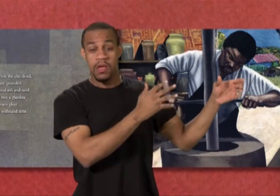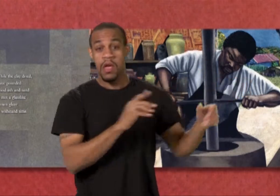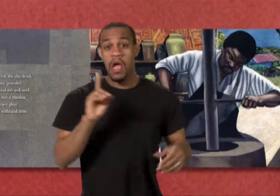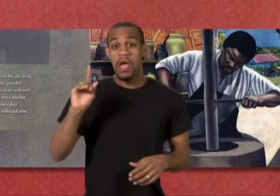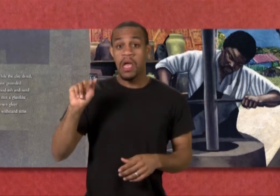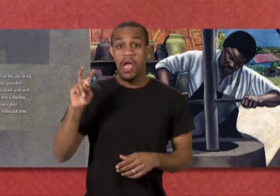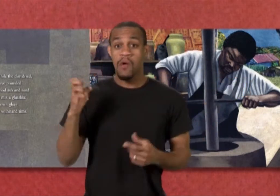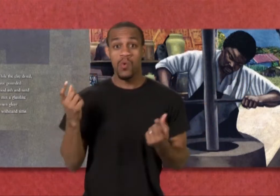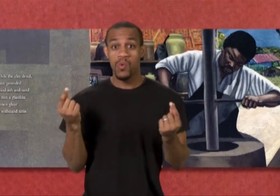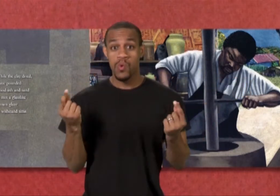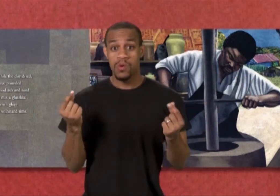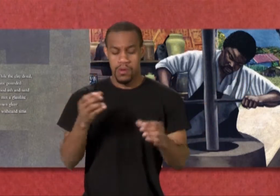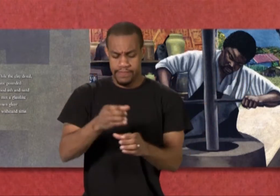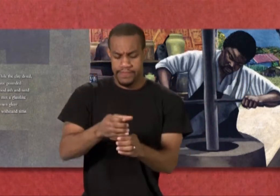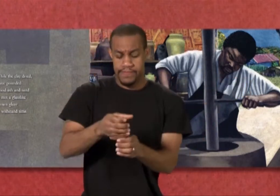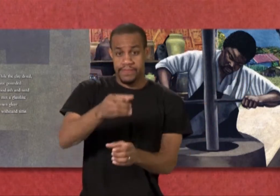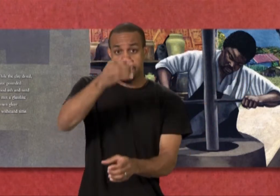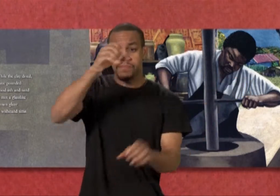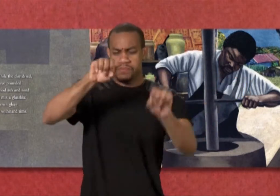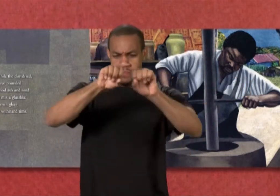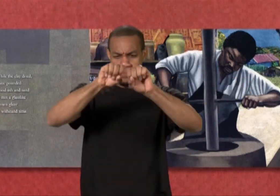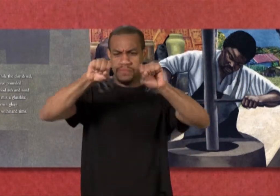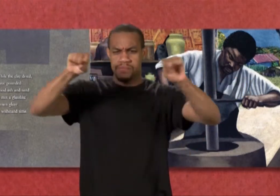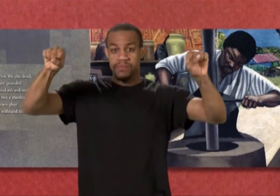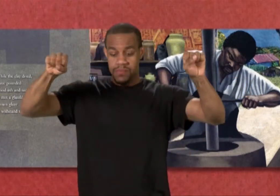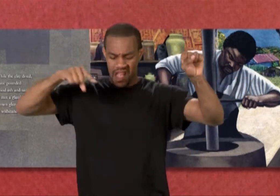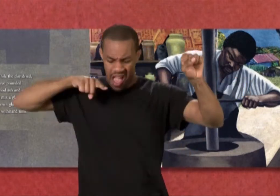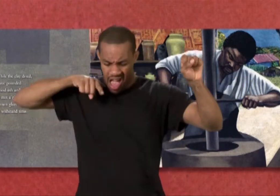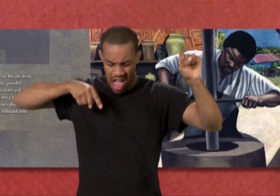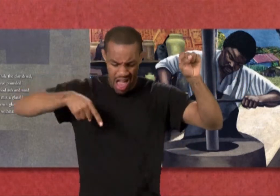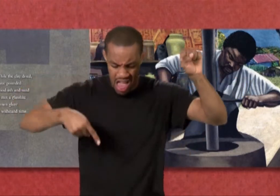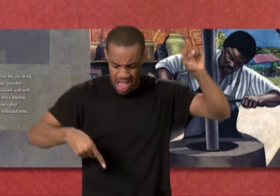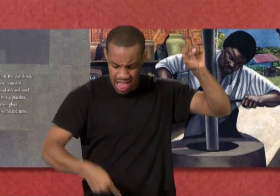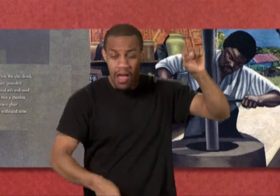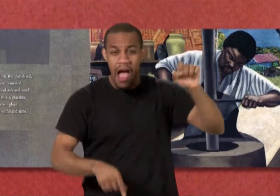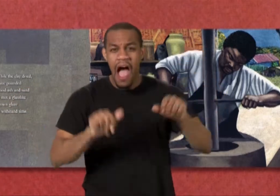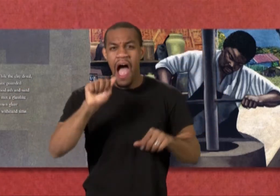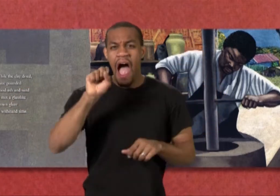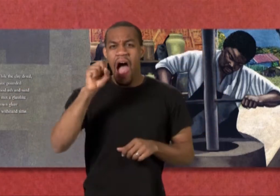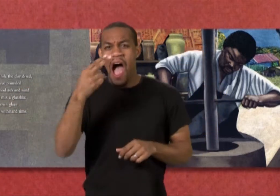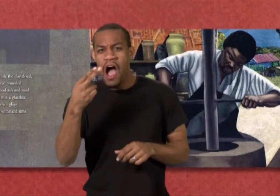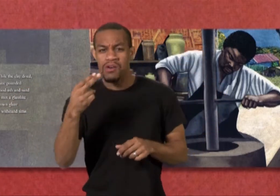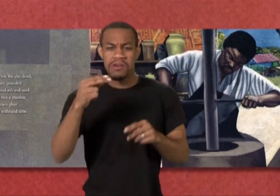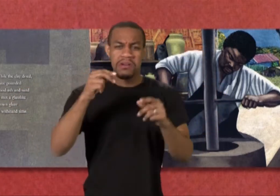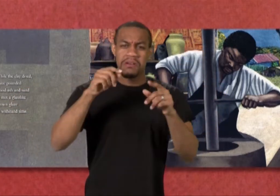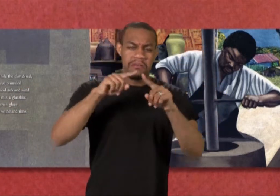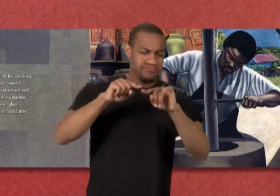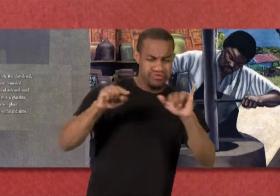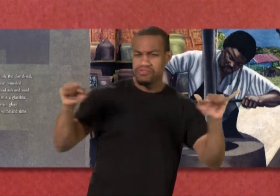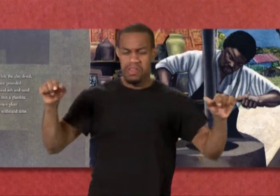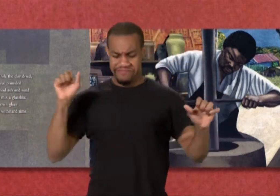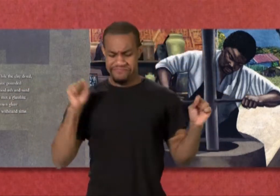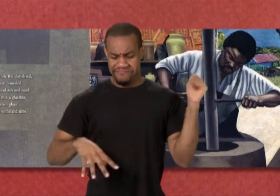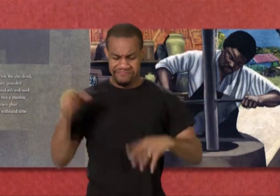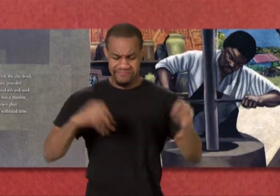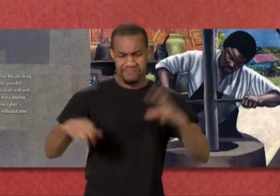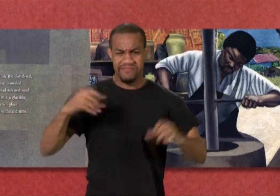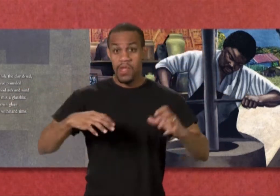While the clay dried, Dave pounded wood ash and sand to mix a glass-like brown glaze to withstand